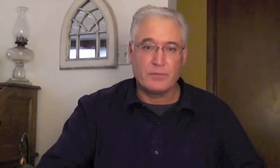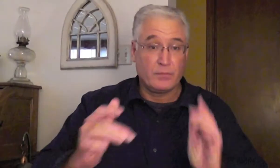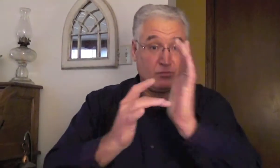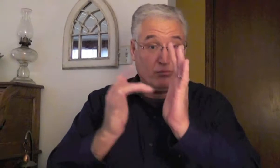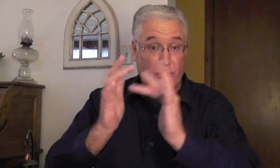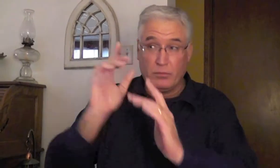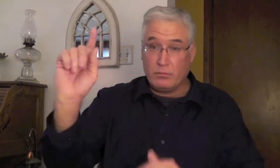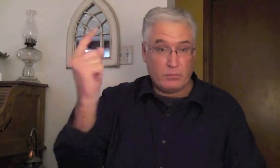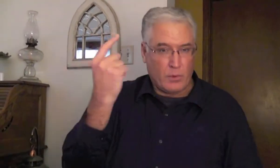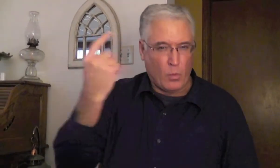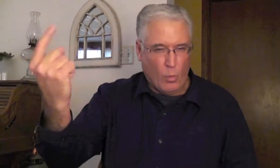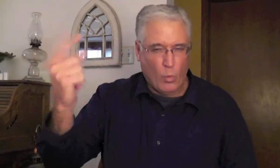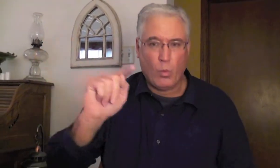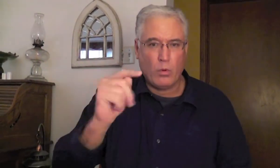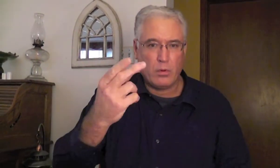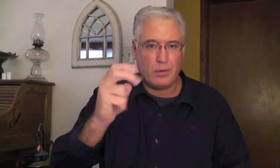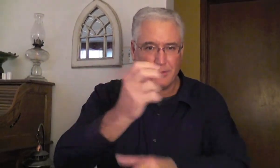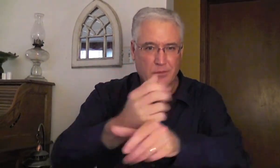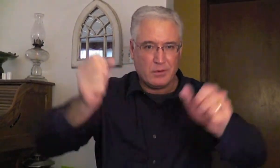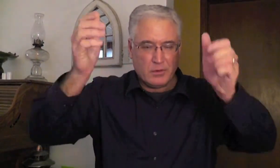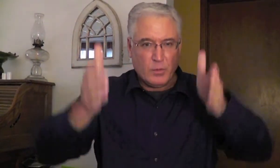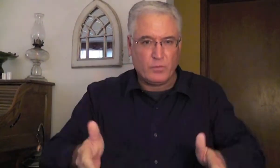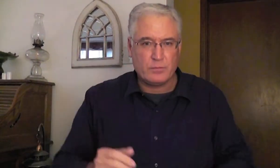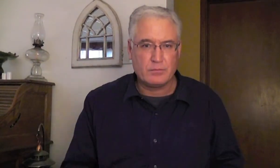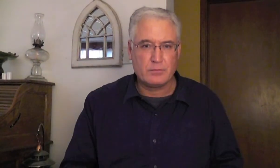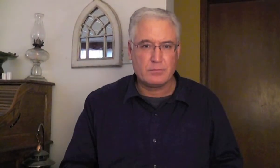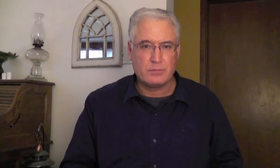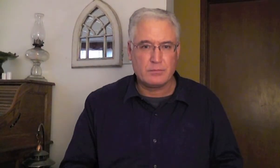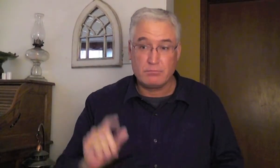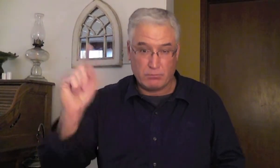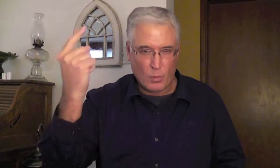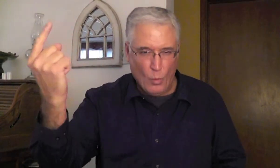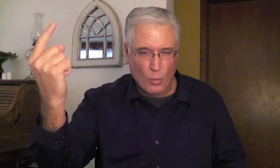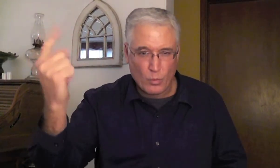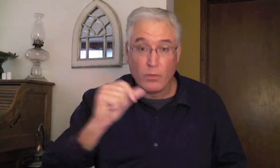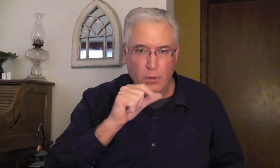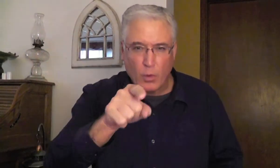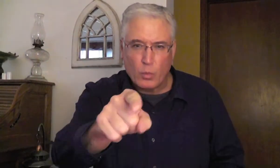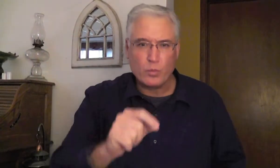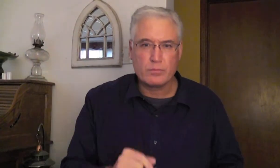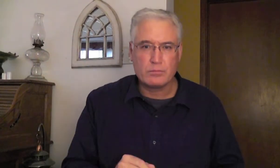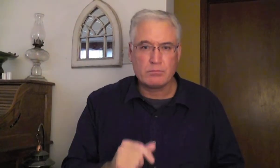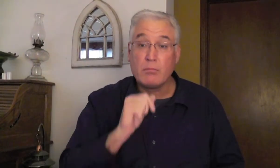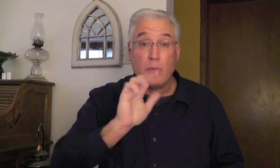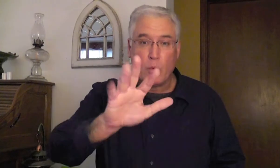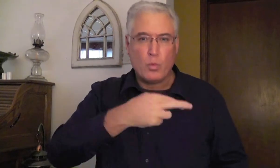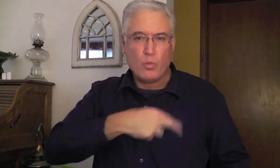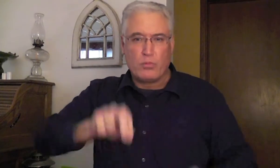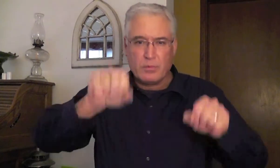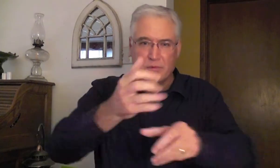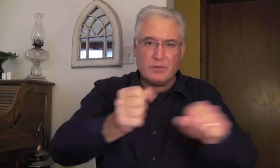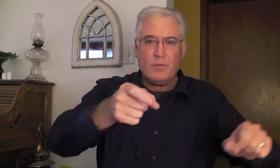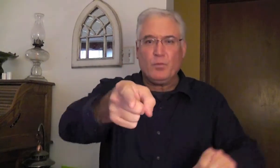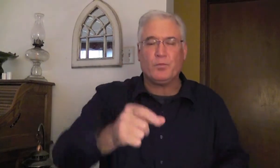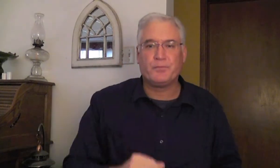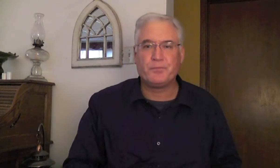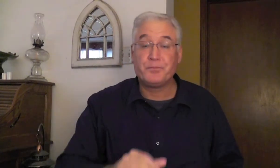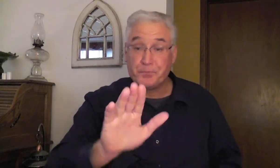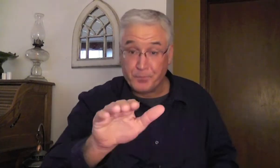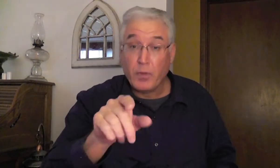Then you will be saved. Through Jesus alone. He is the Savior. He is the only one. Not your religion. It